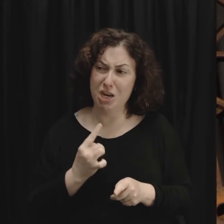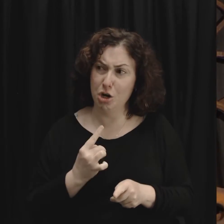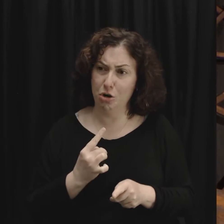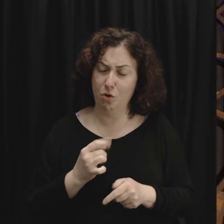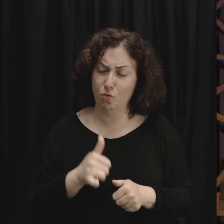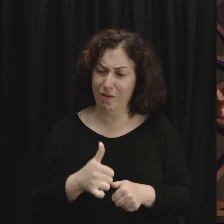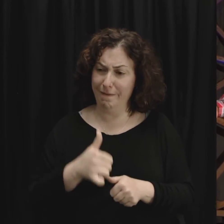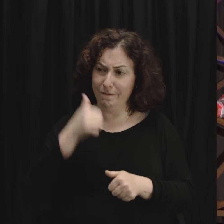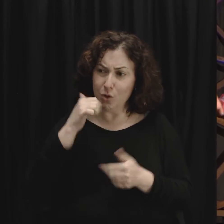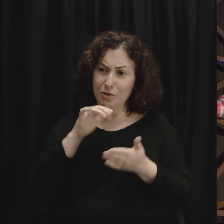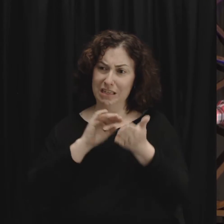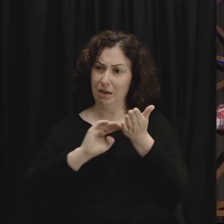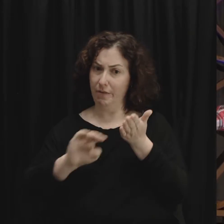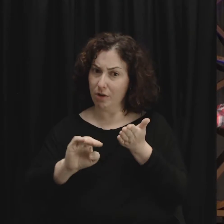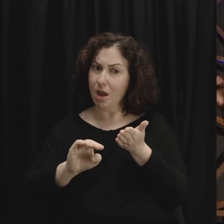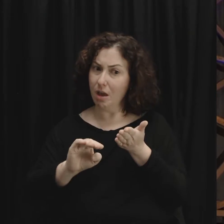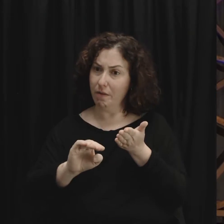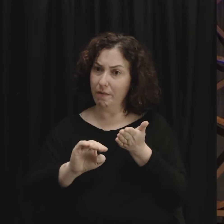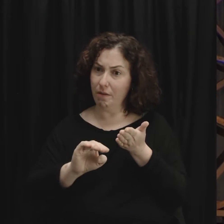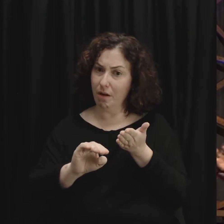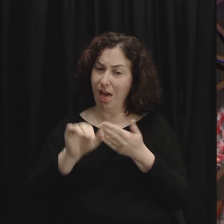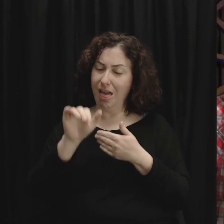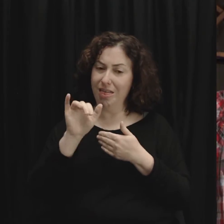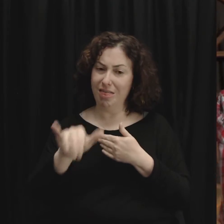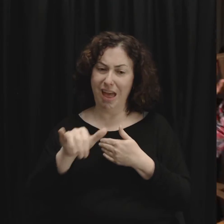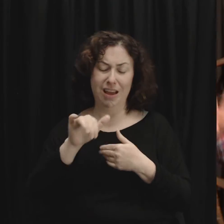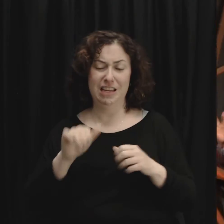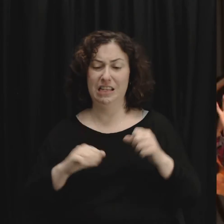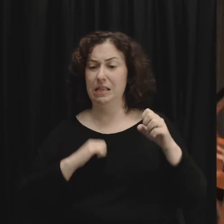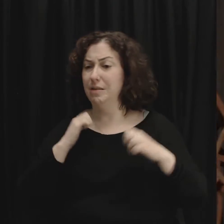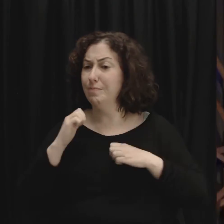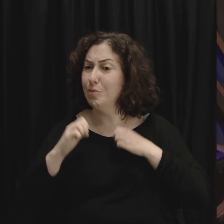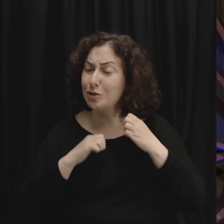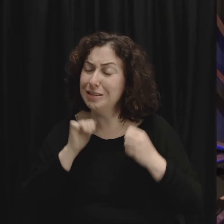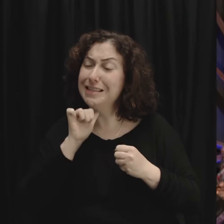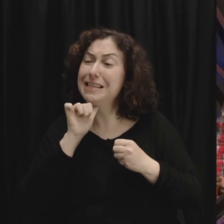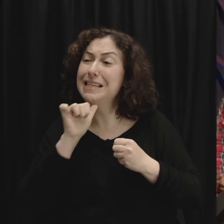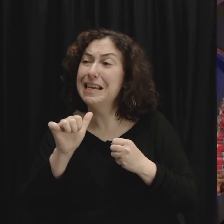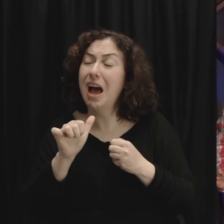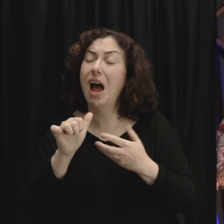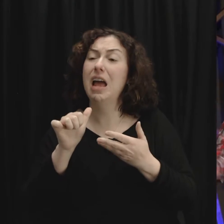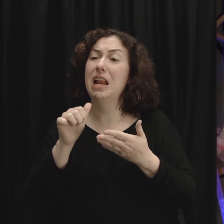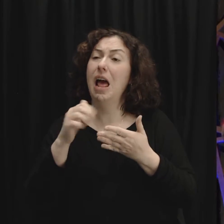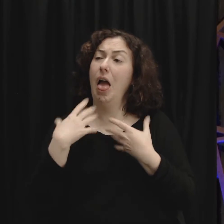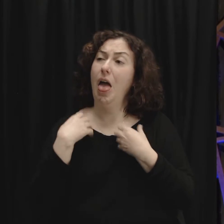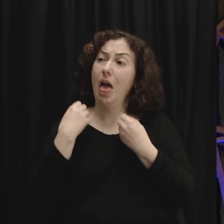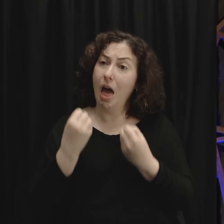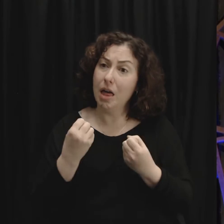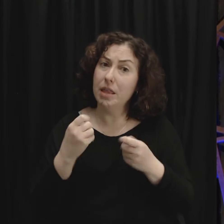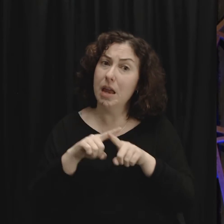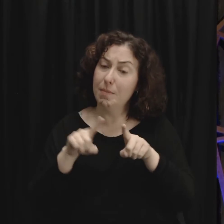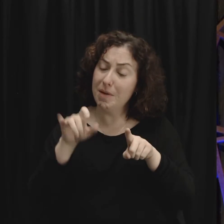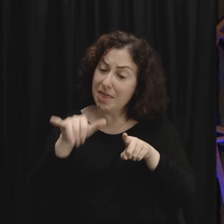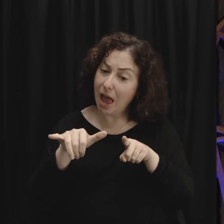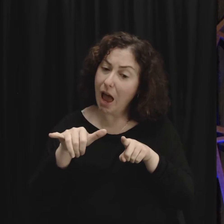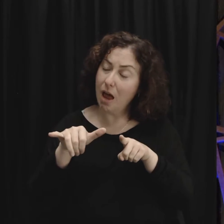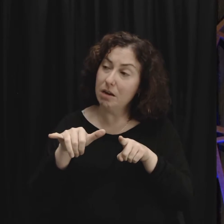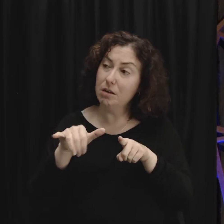They repel others. It's emotionally unhealthy. And yet it's the old way that we used to deal with conflict.